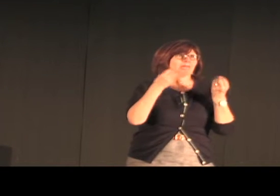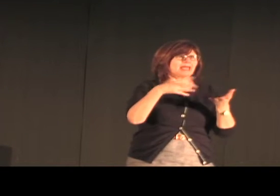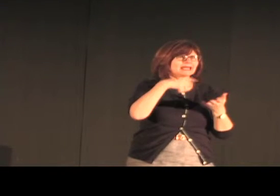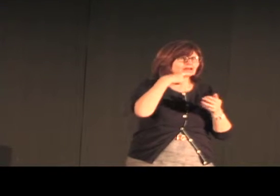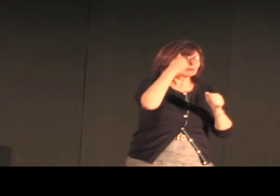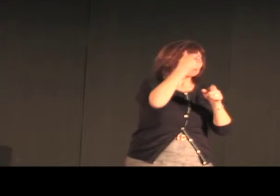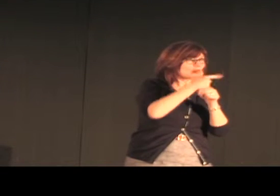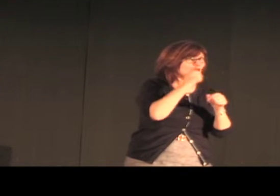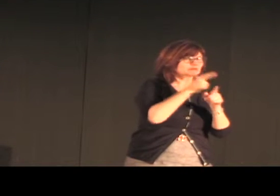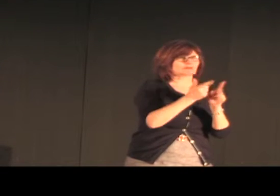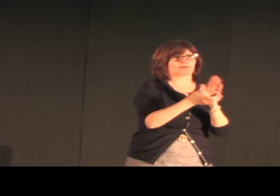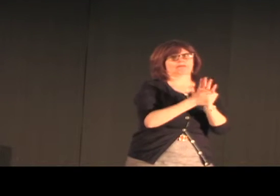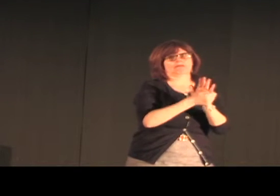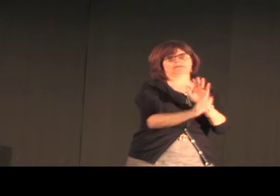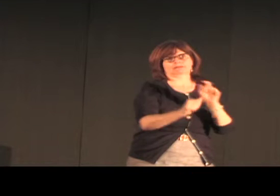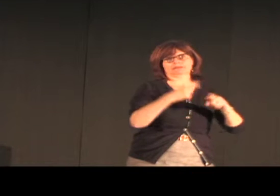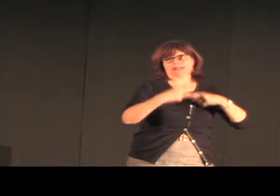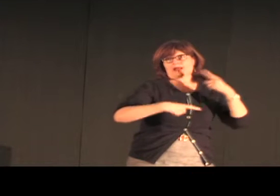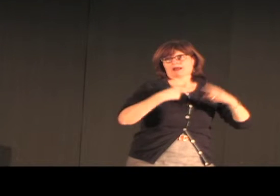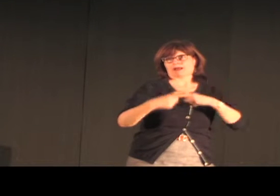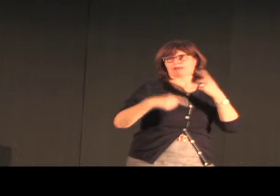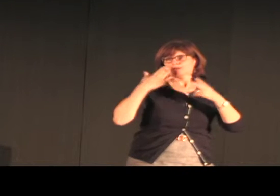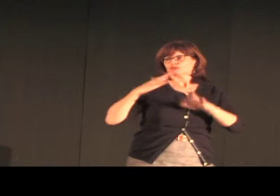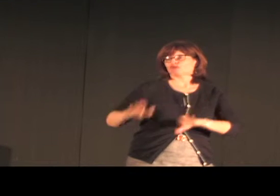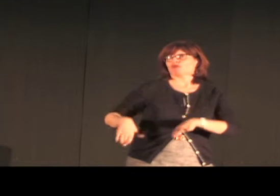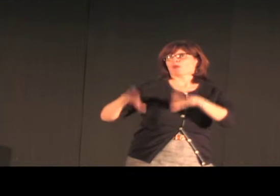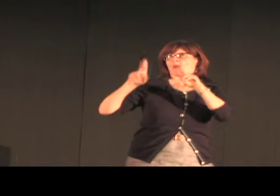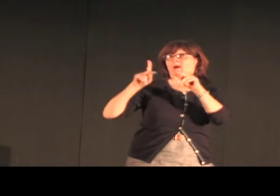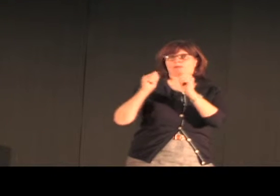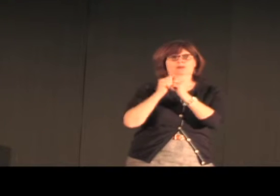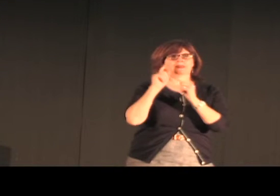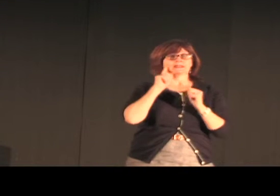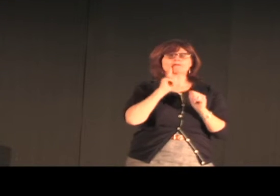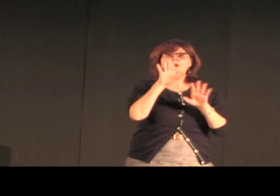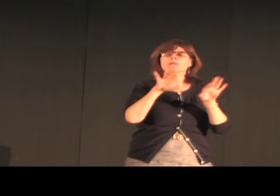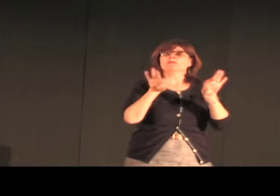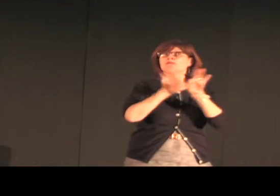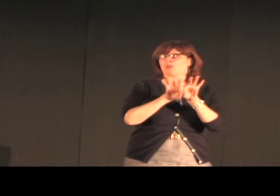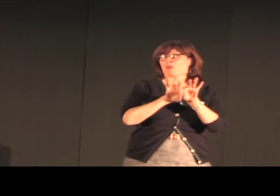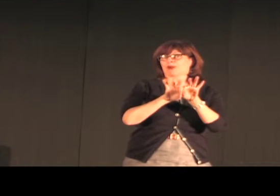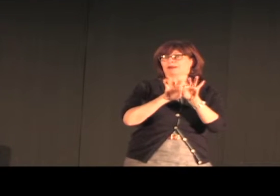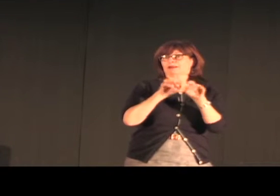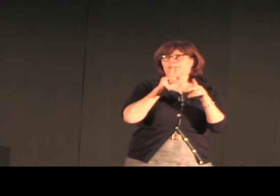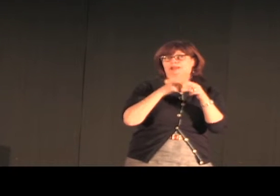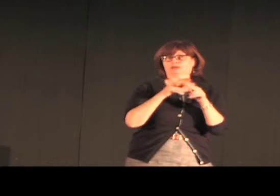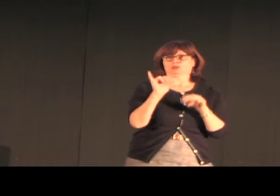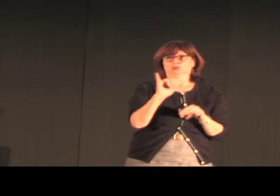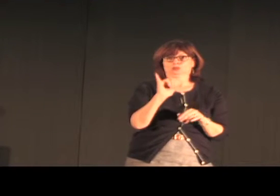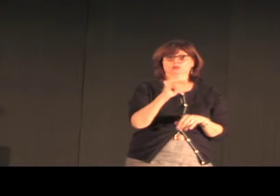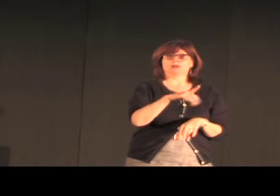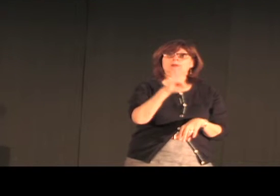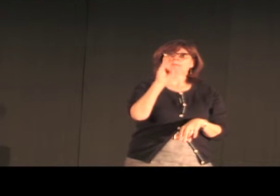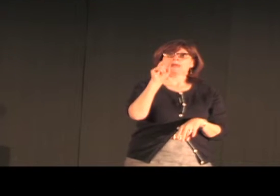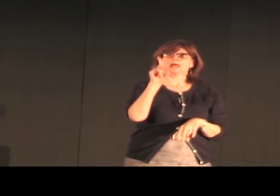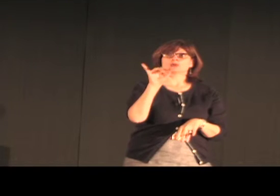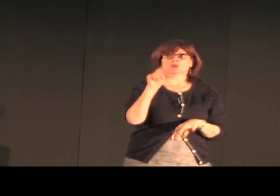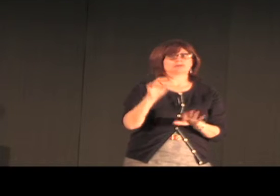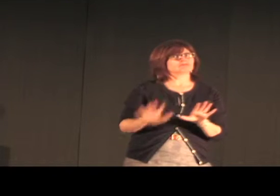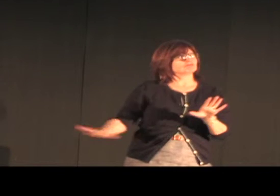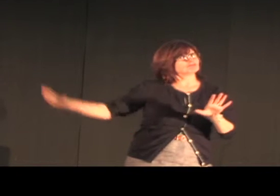have deaf and hearing children. And most of them are very skilled signers. Oh, I should also mention